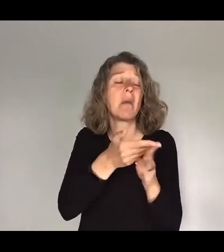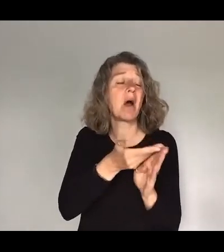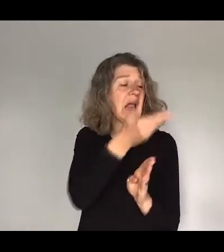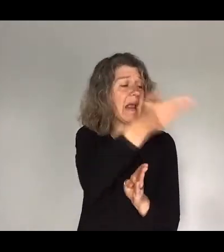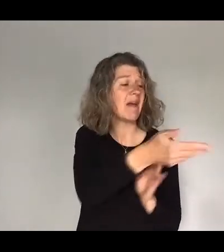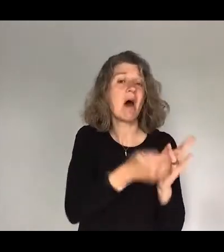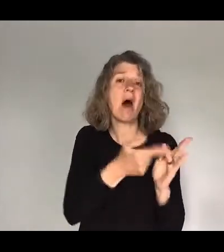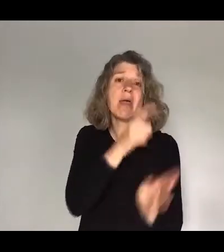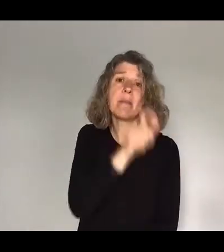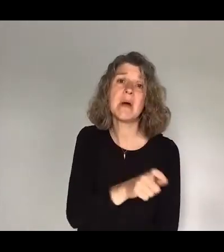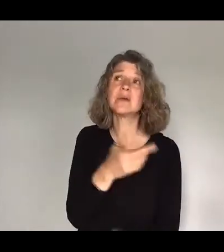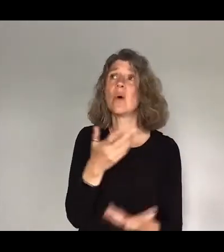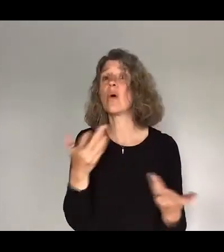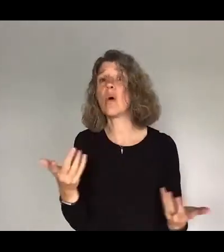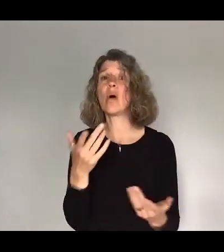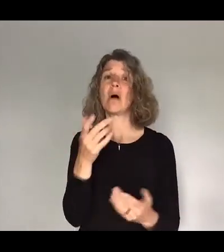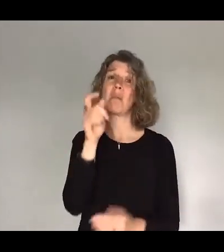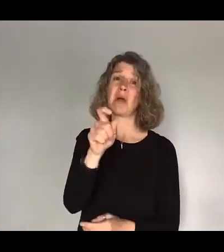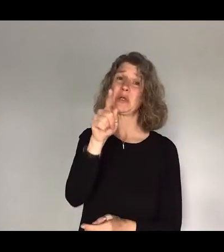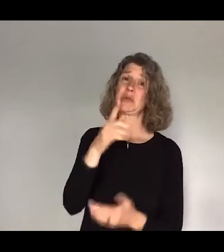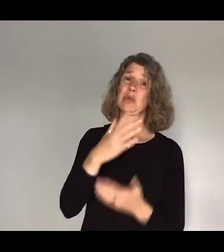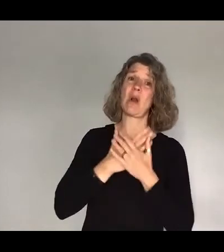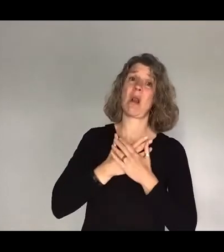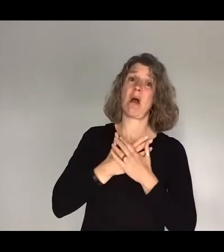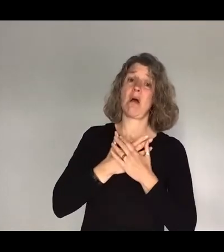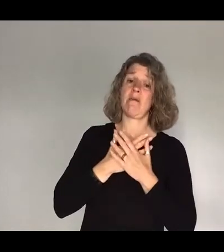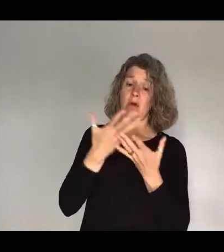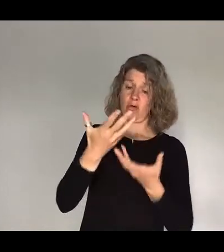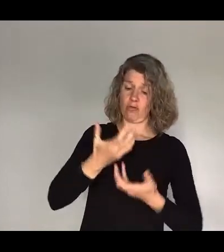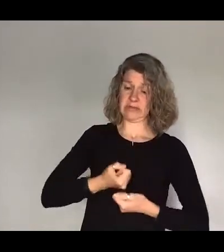or when someone you love has just received a horrible health diagnosis